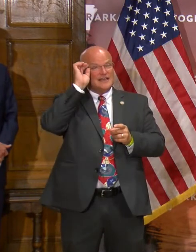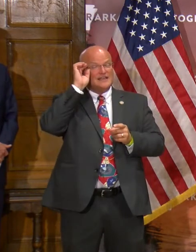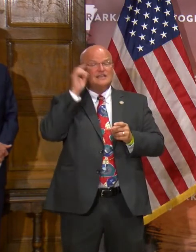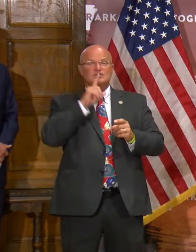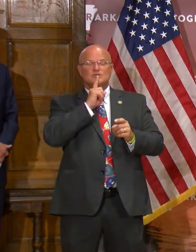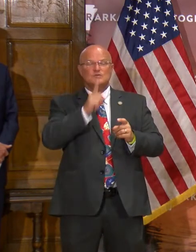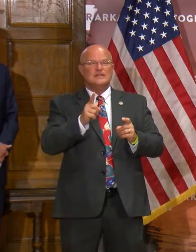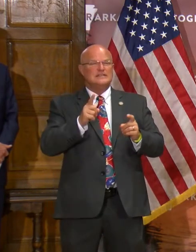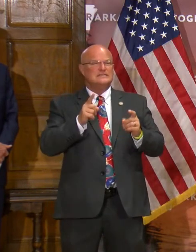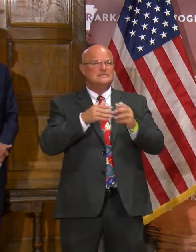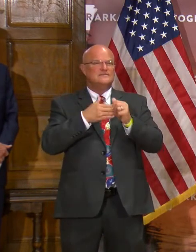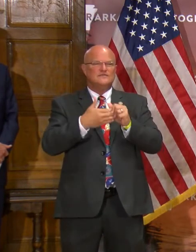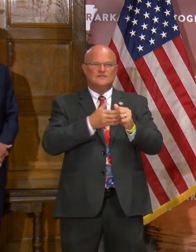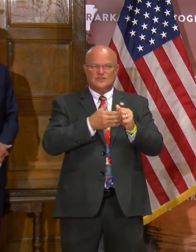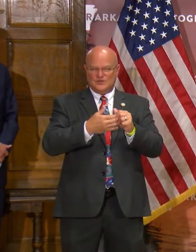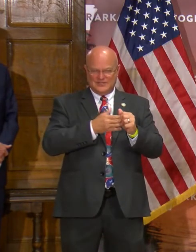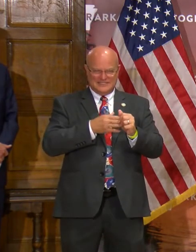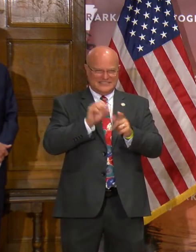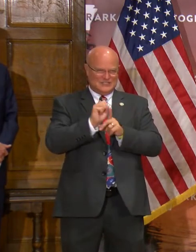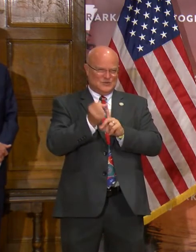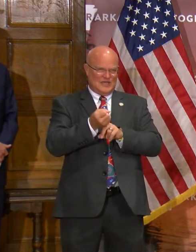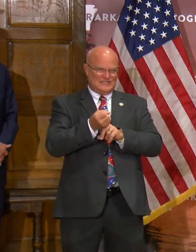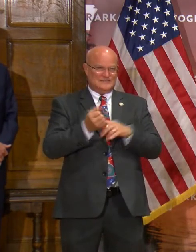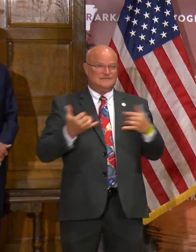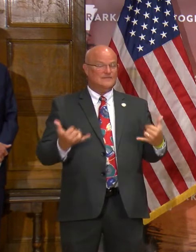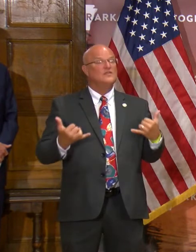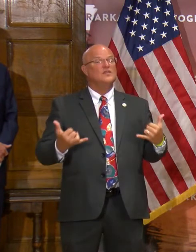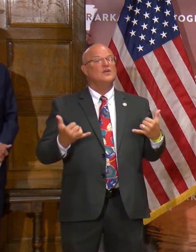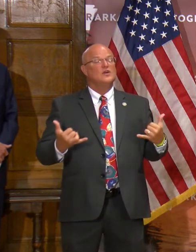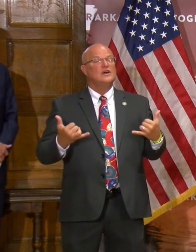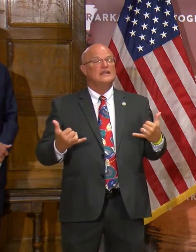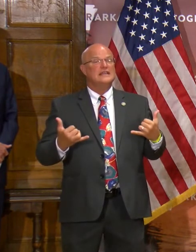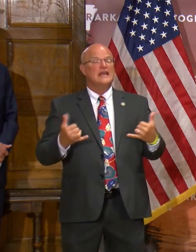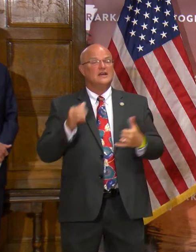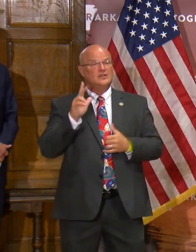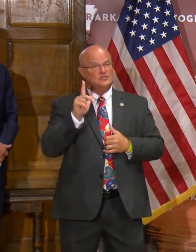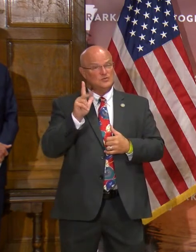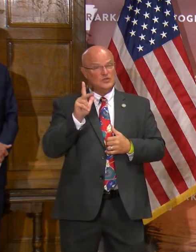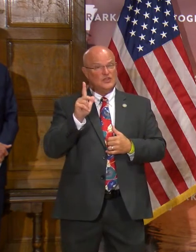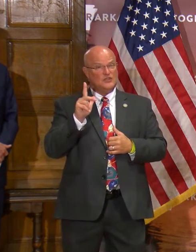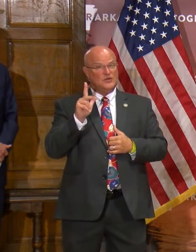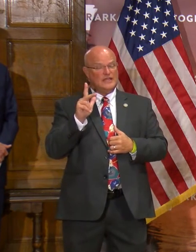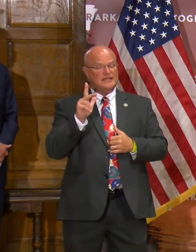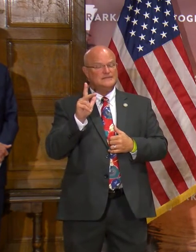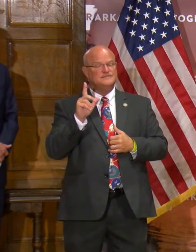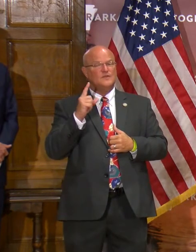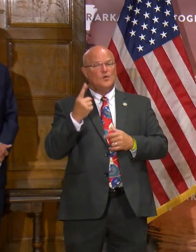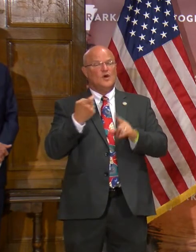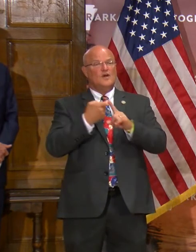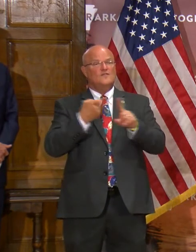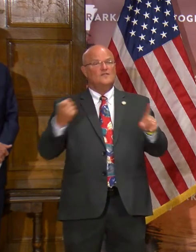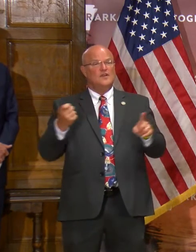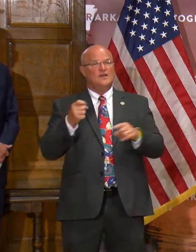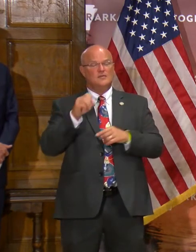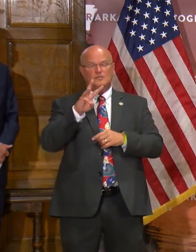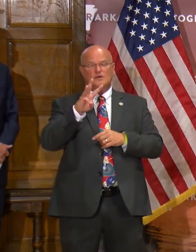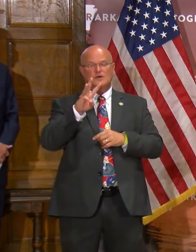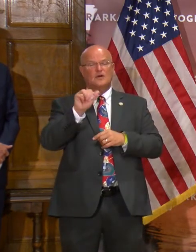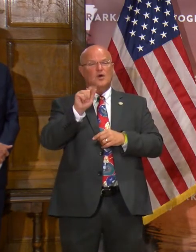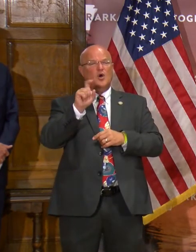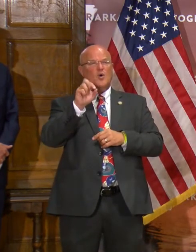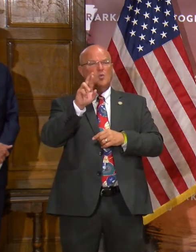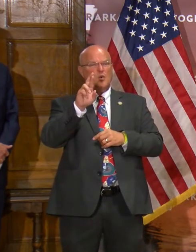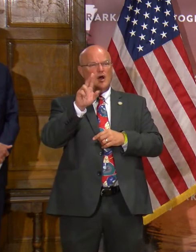a very fluid situation. But of those current 23, one of those is from a waterline break. So